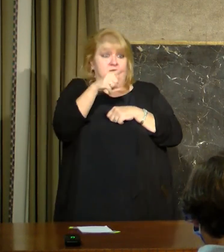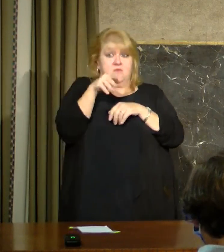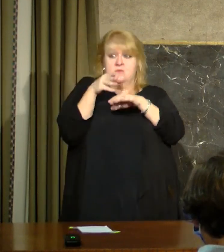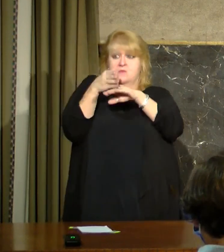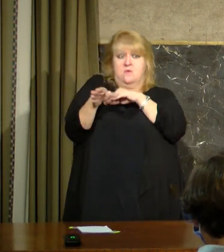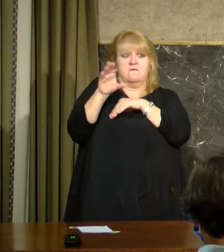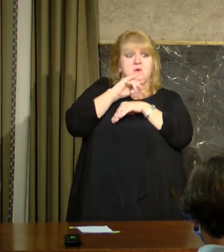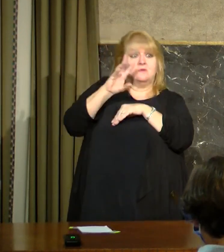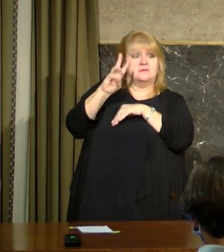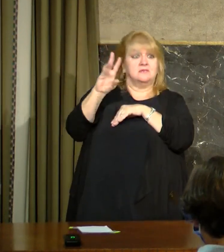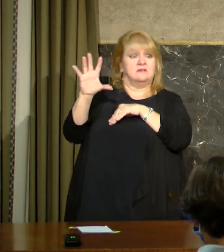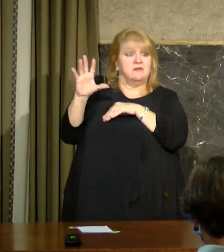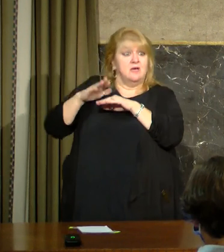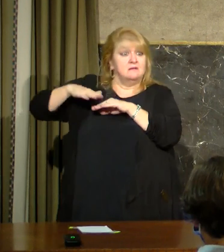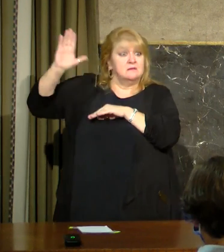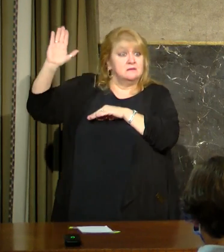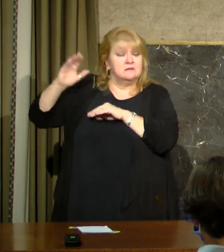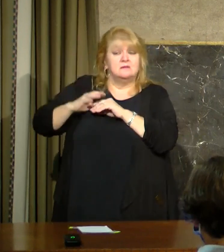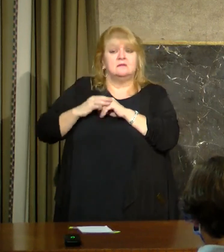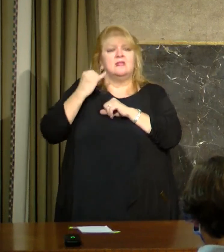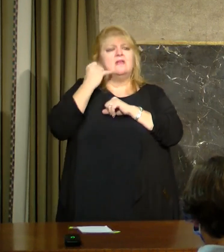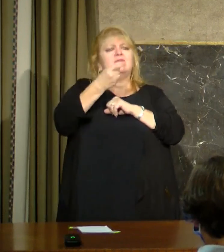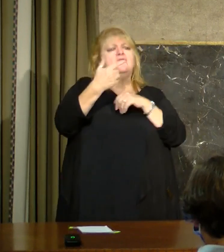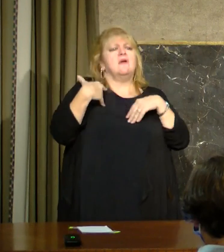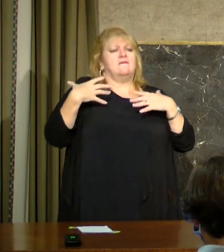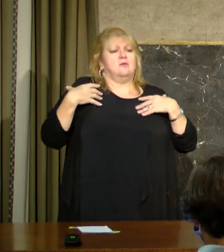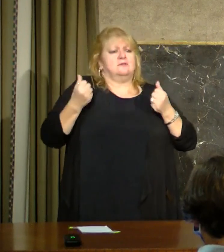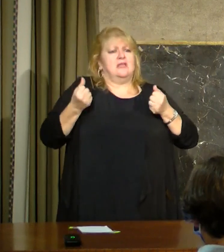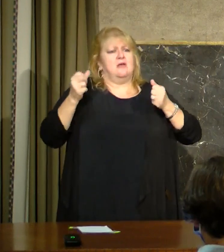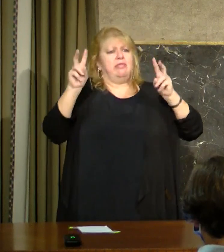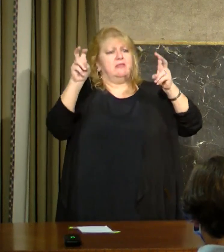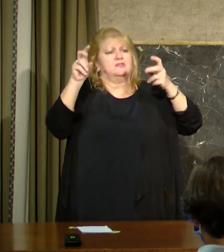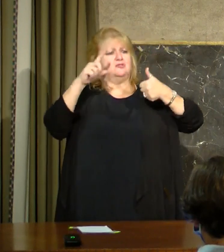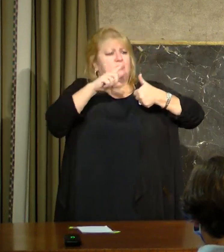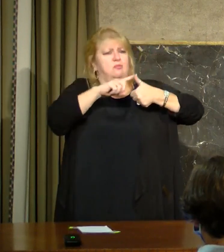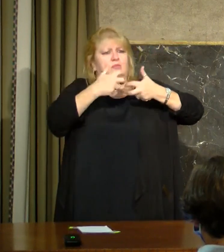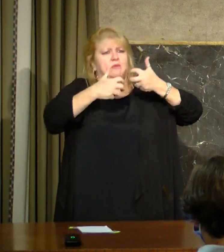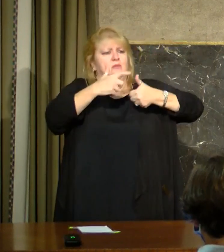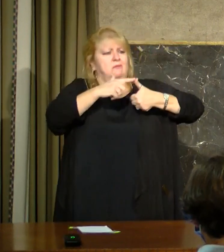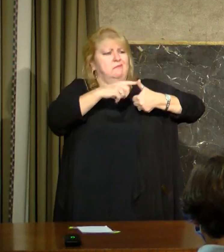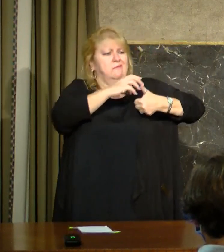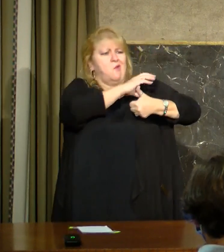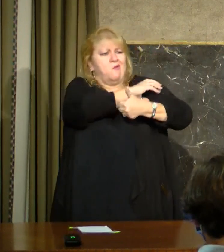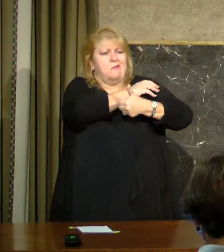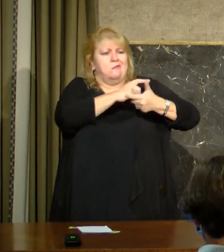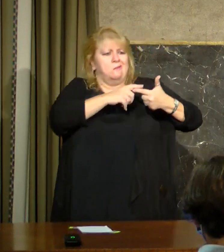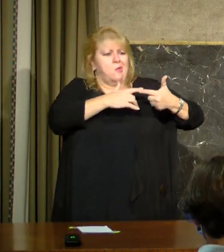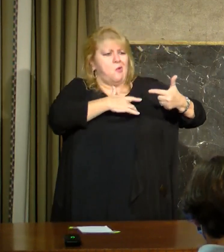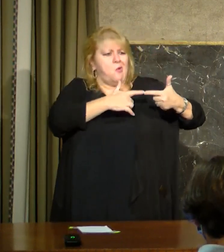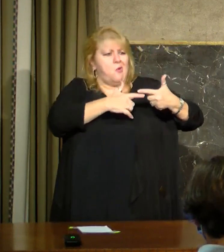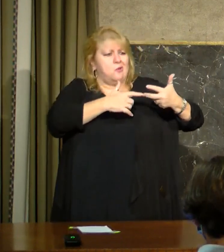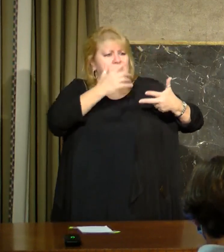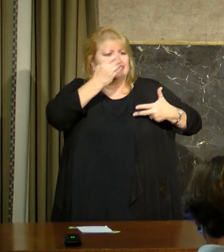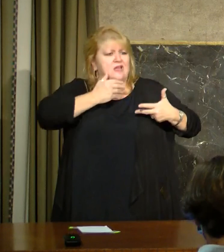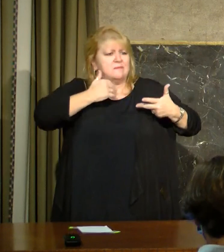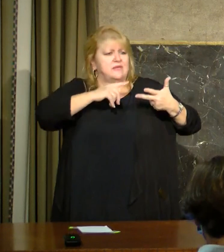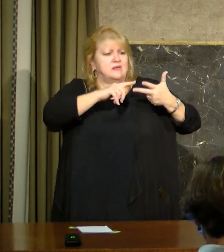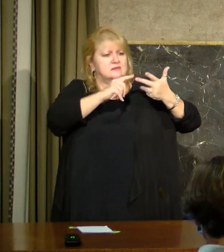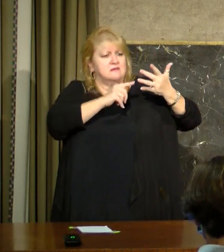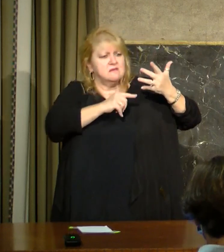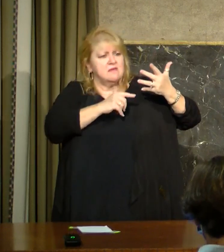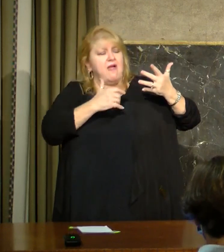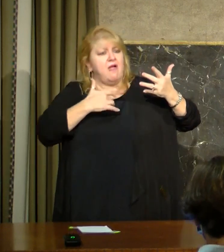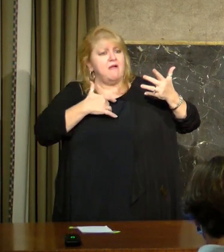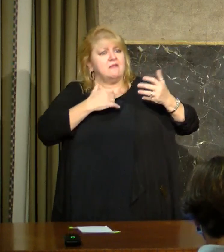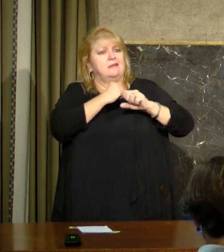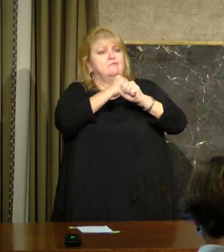you to a poor, how come should you contract the disease? Don't go anywhere in any room where anybody doesn't have a